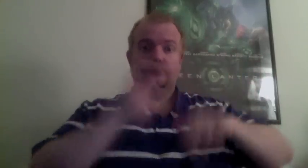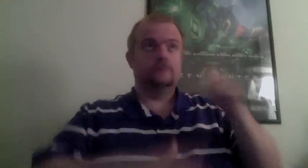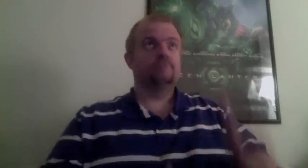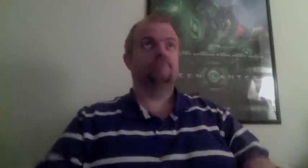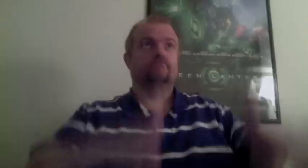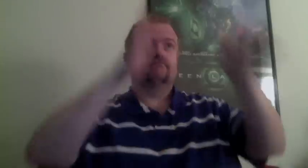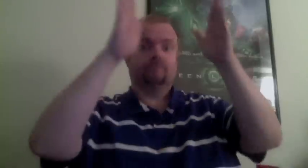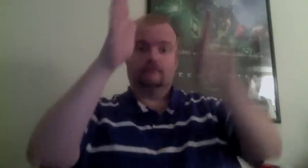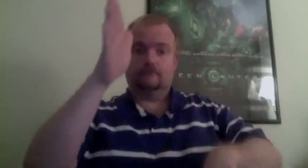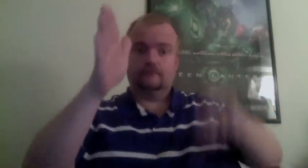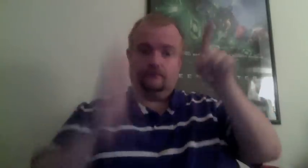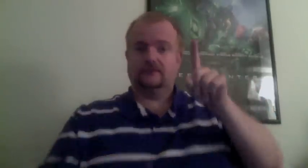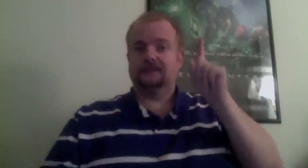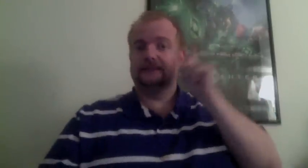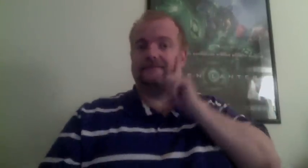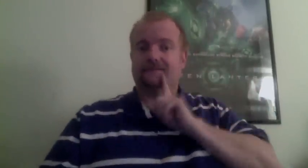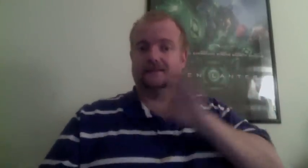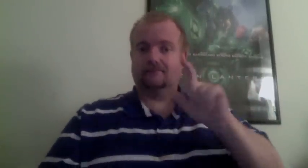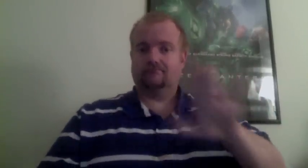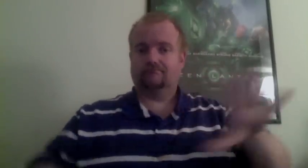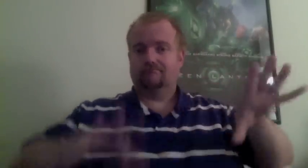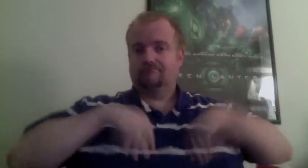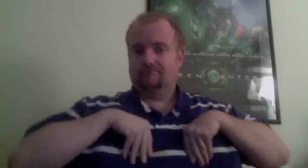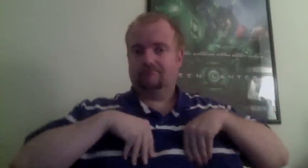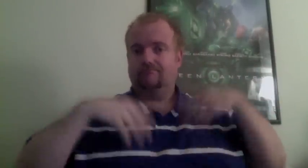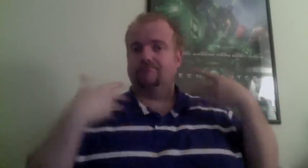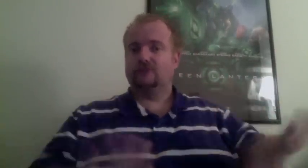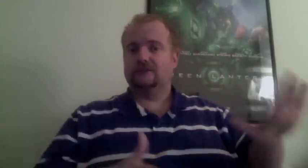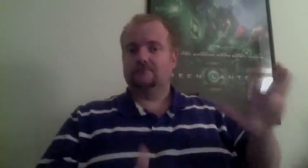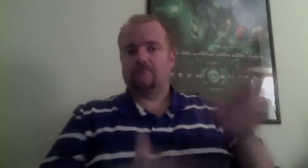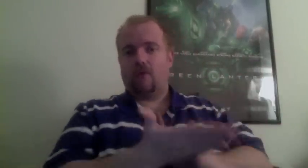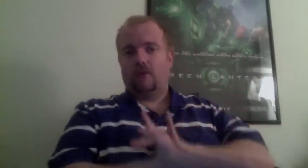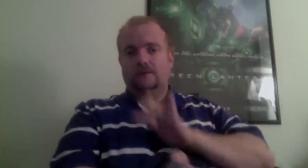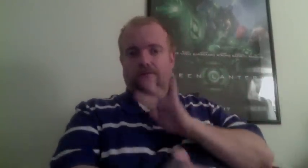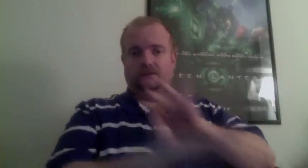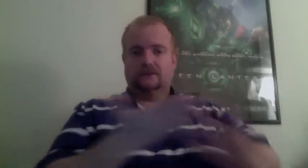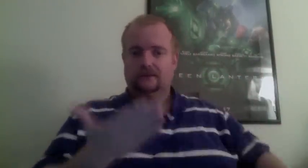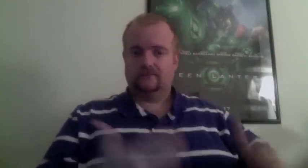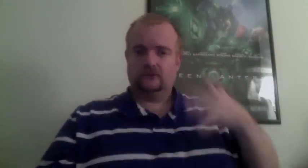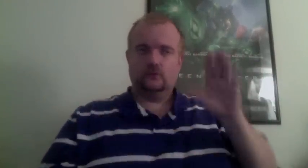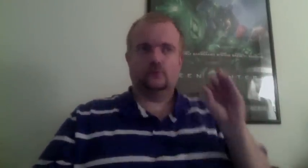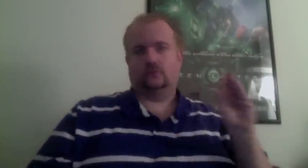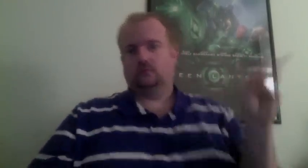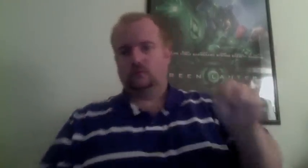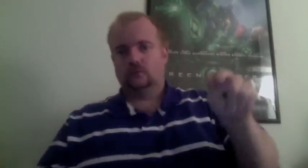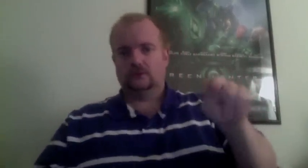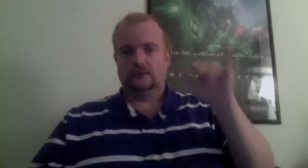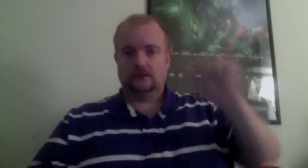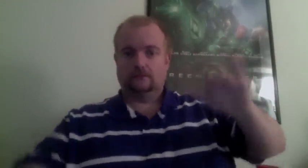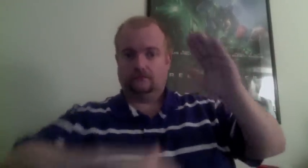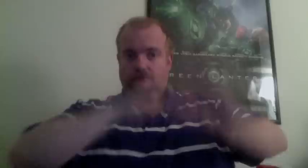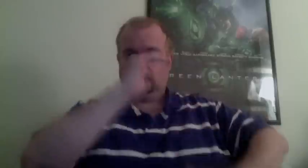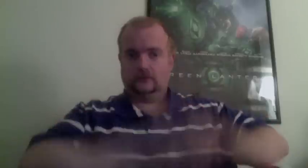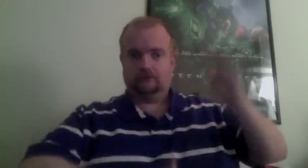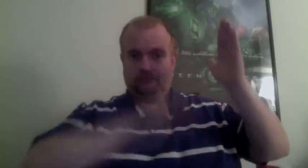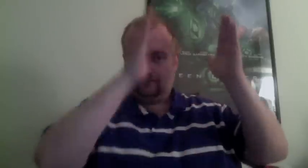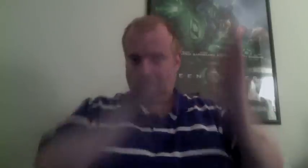way. You'll get six Eggies for just $10. As a bonus, you'll get the Eggie Slicer. Just place and slice for